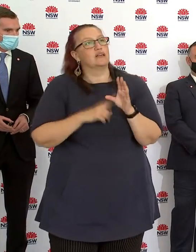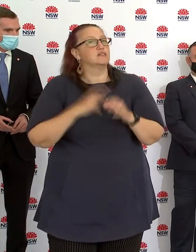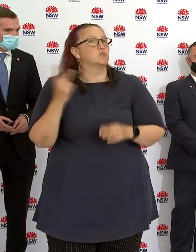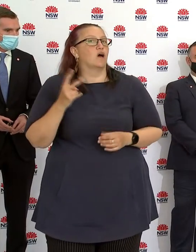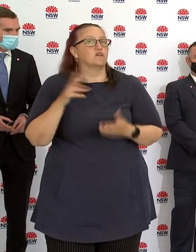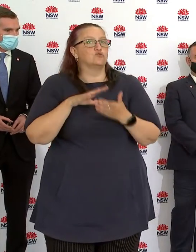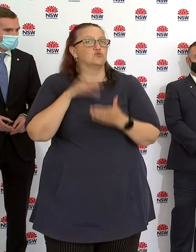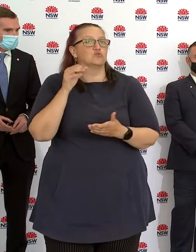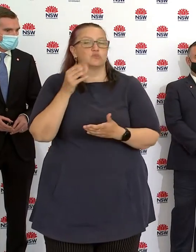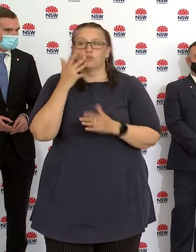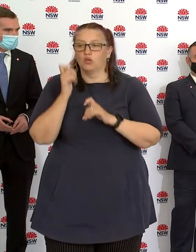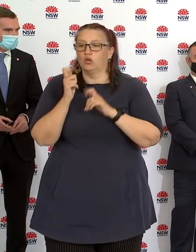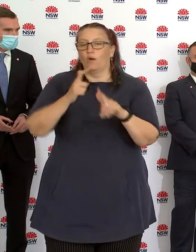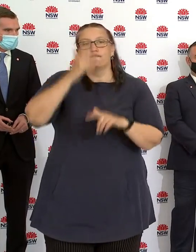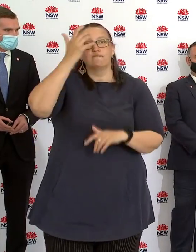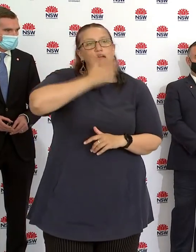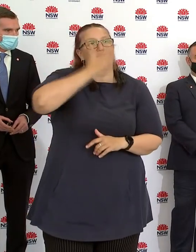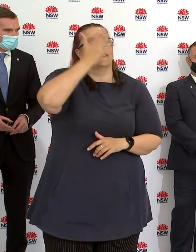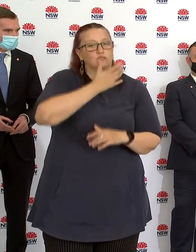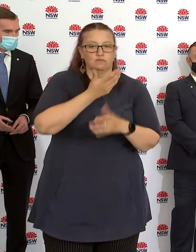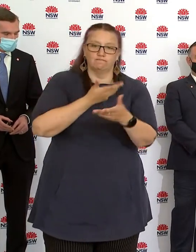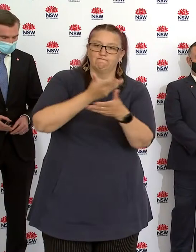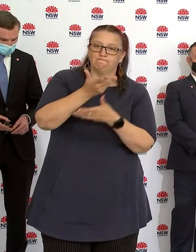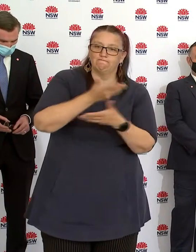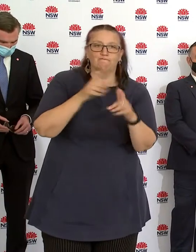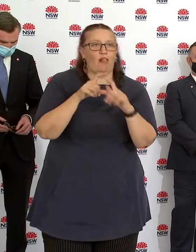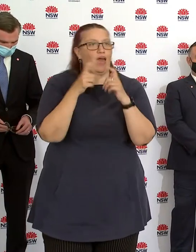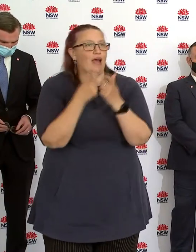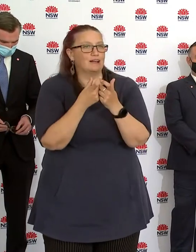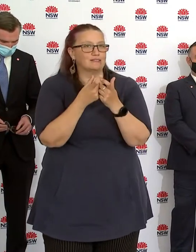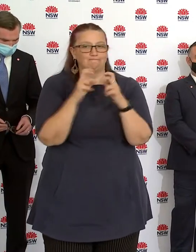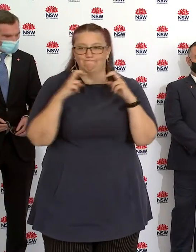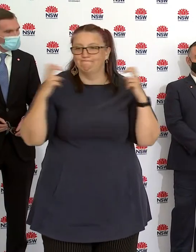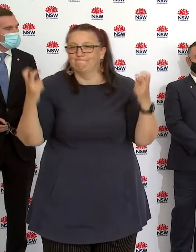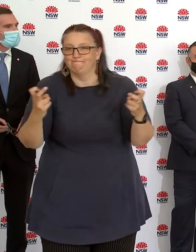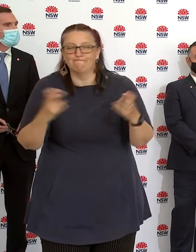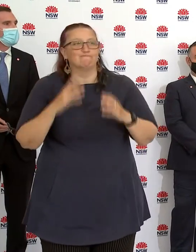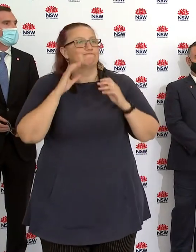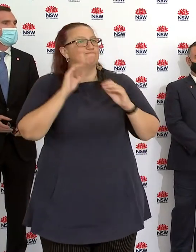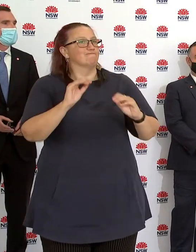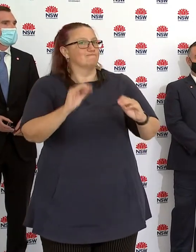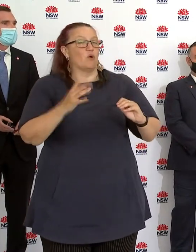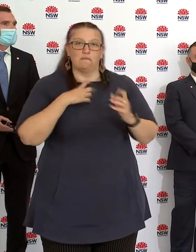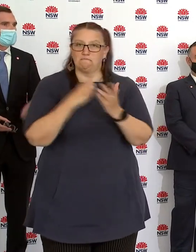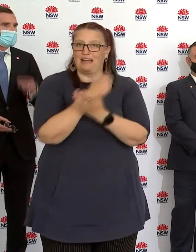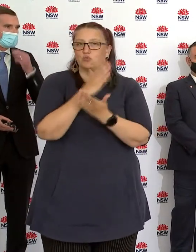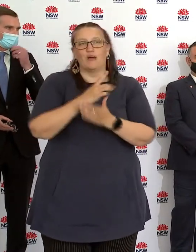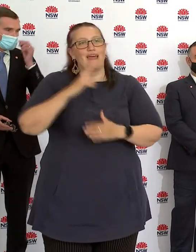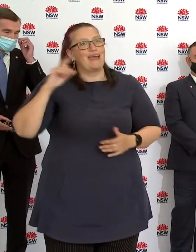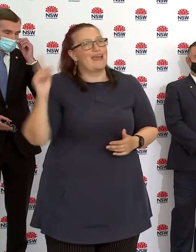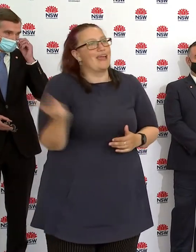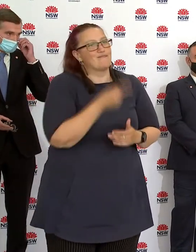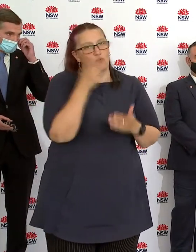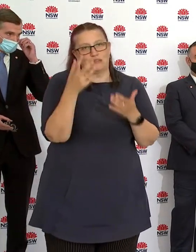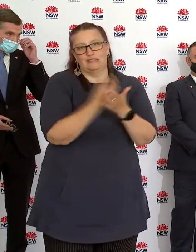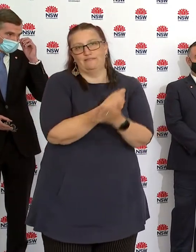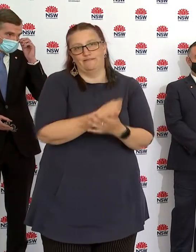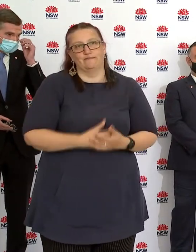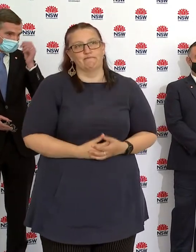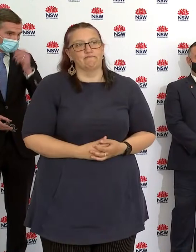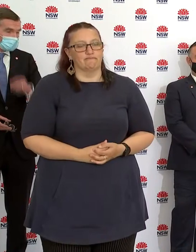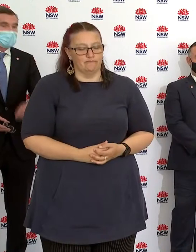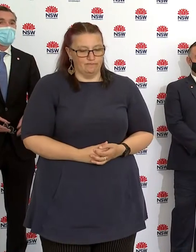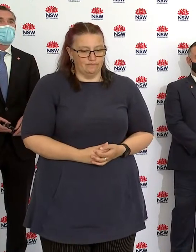face to face, face to face learning. Can I also make this point? The New South Wales